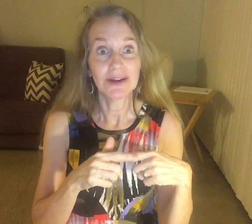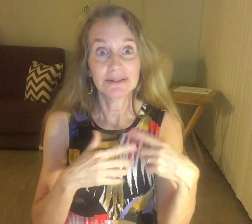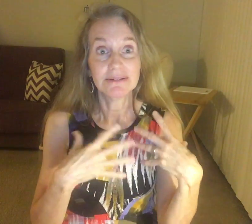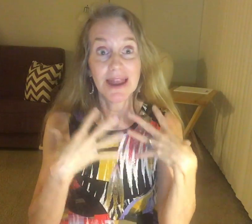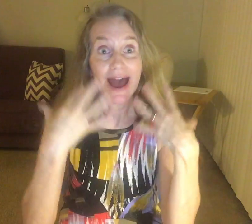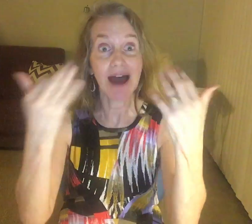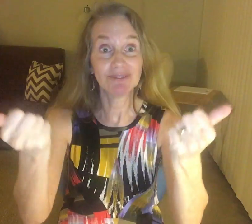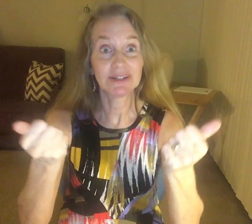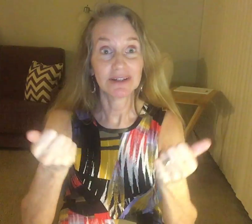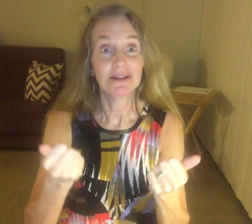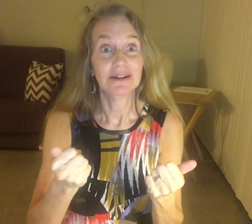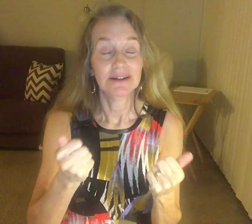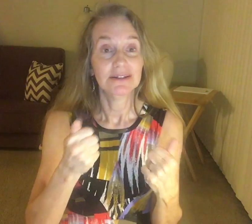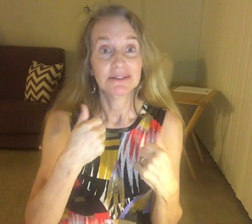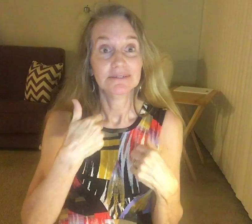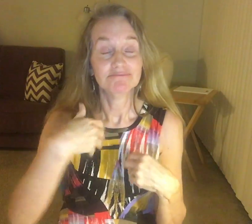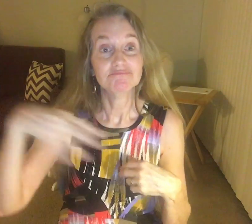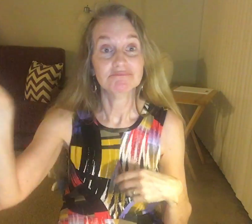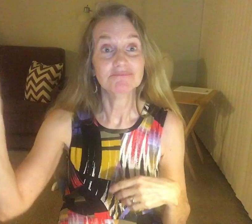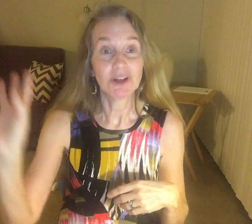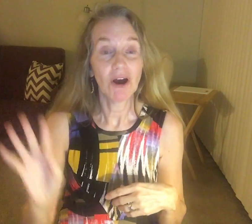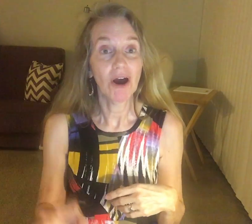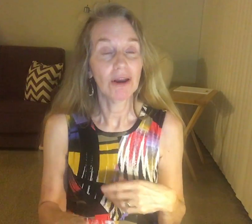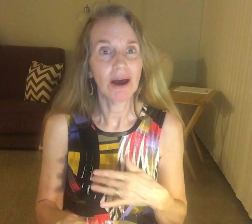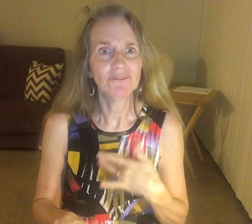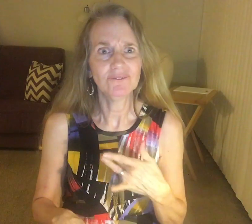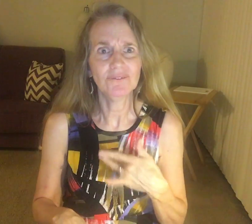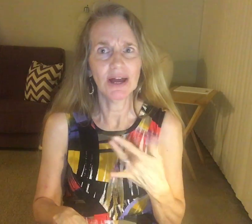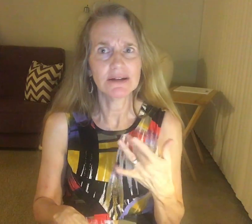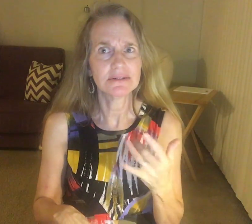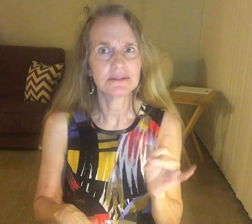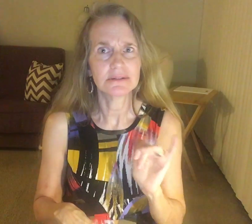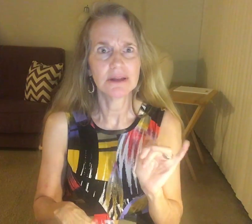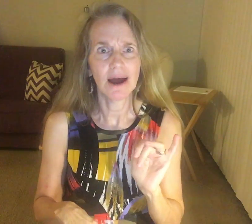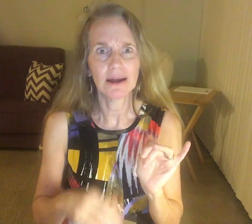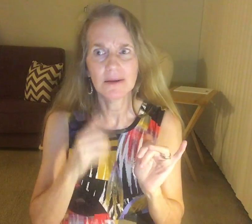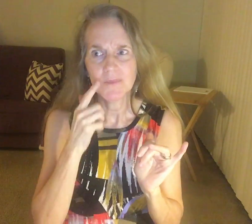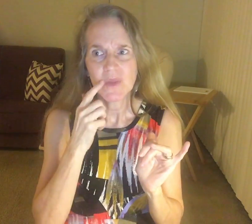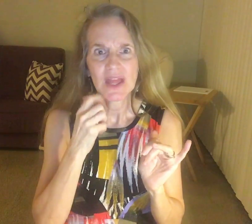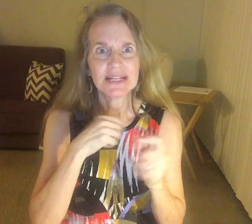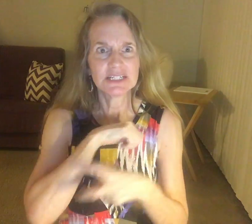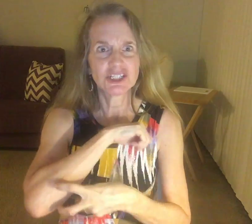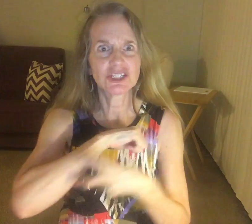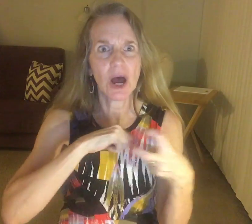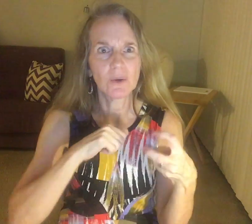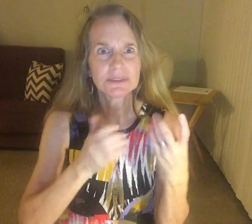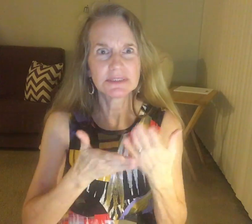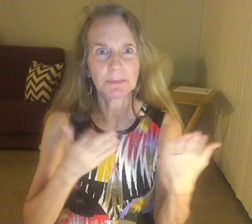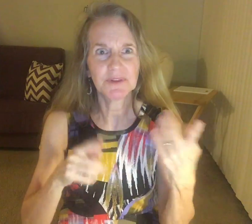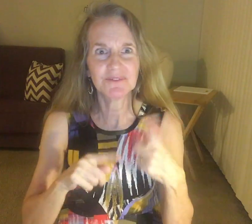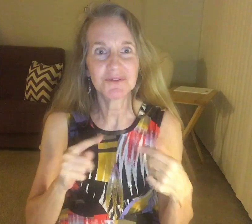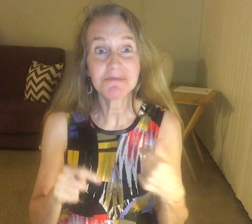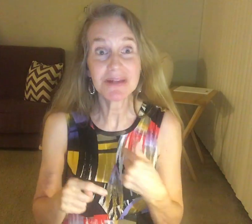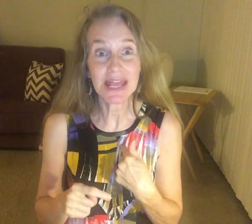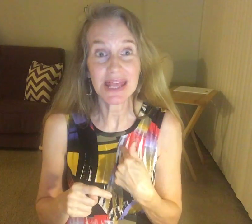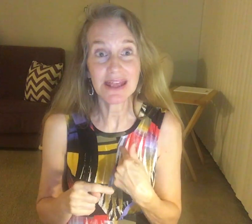they left. God, I felt like he started something for me,